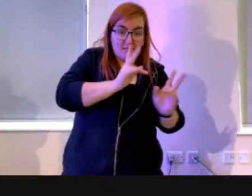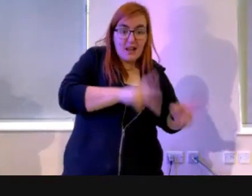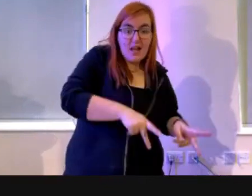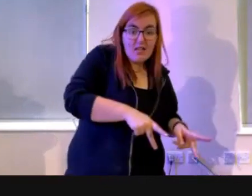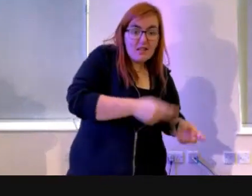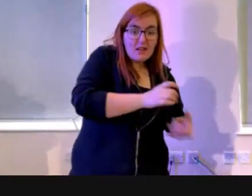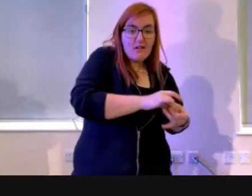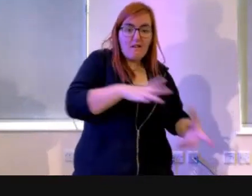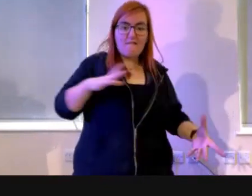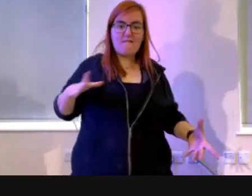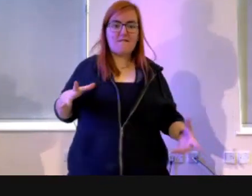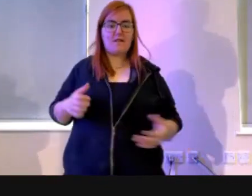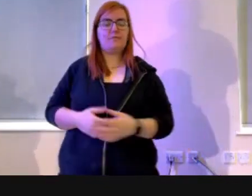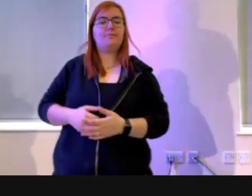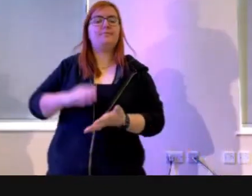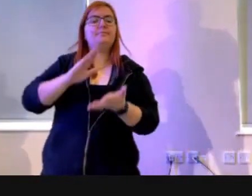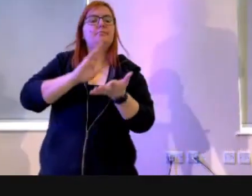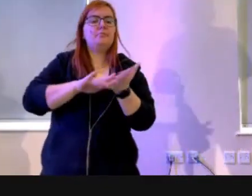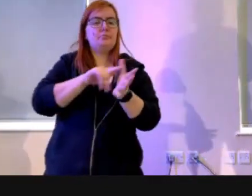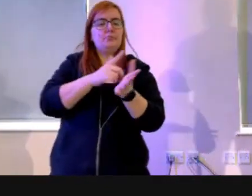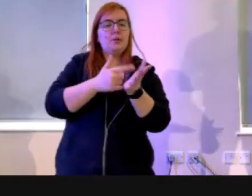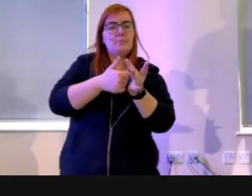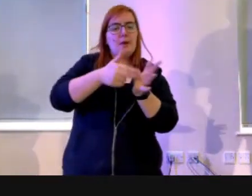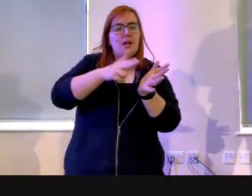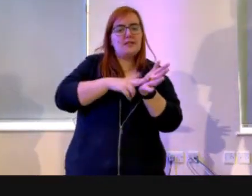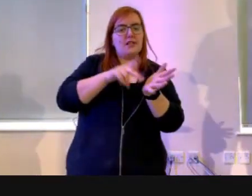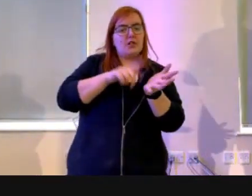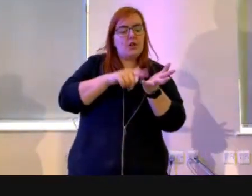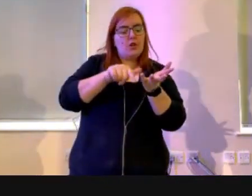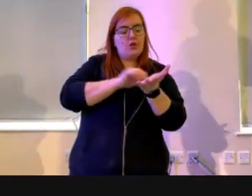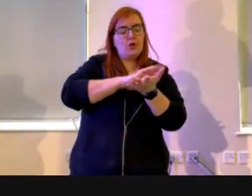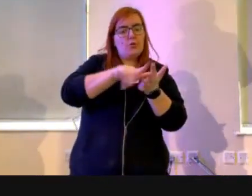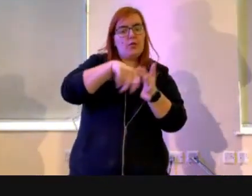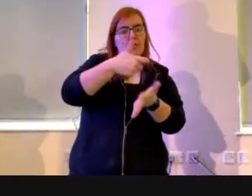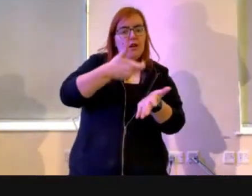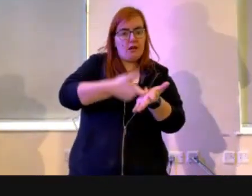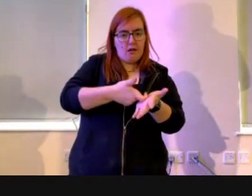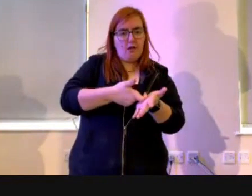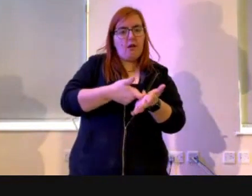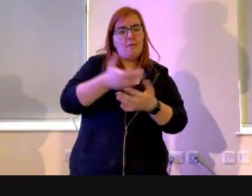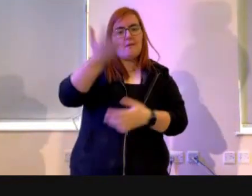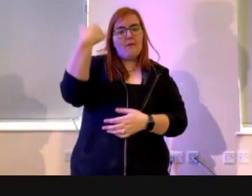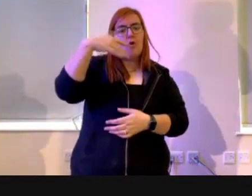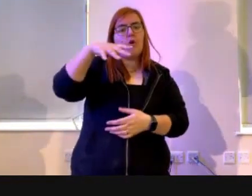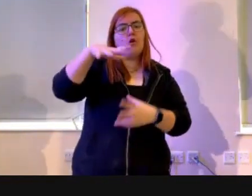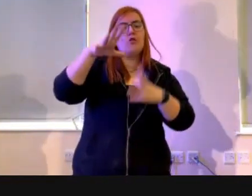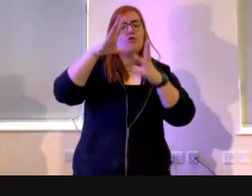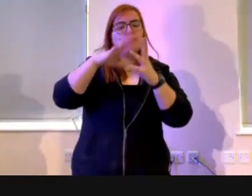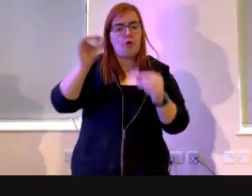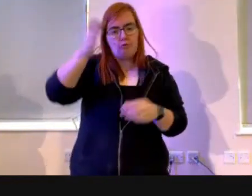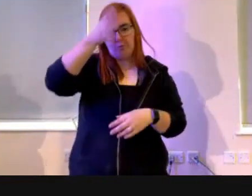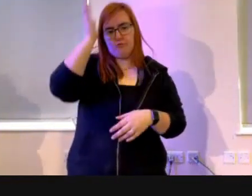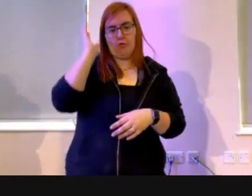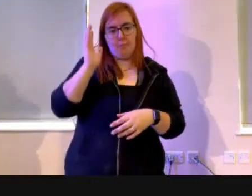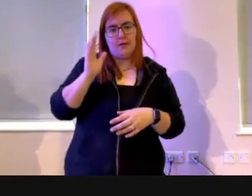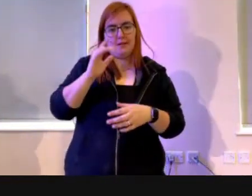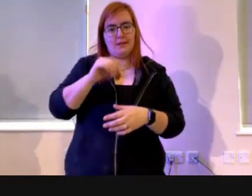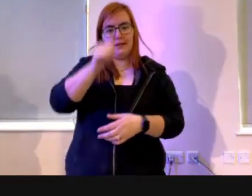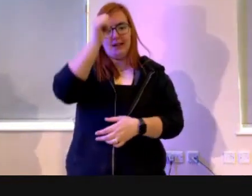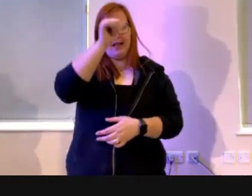Martin Luther, who was a Roman Catholic priest who shook the church up, a revolution, we call it the